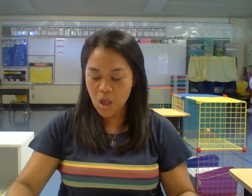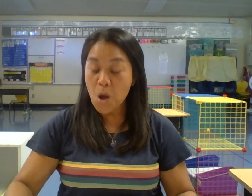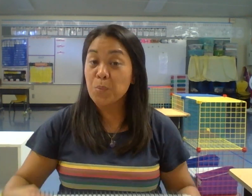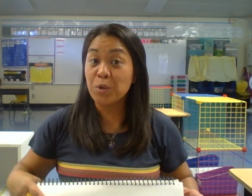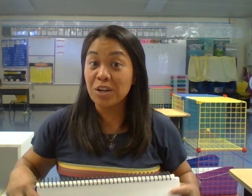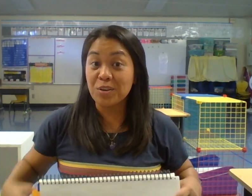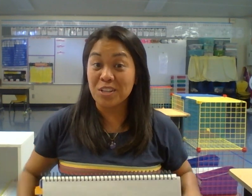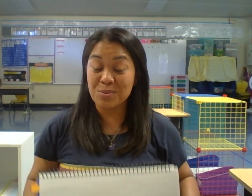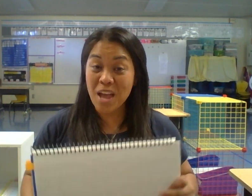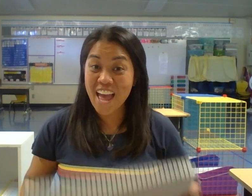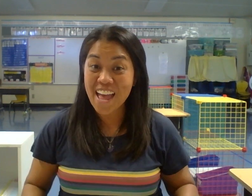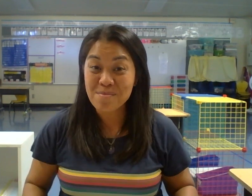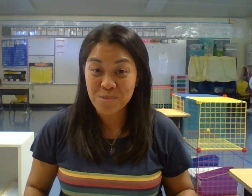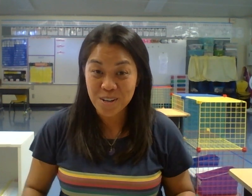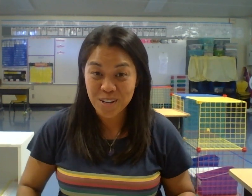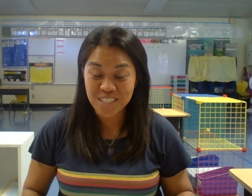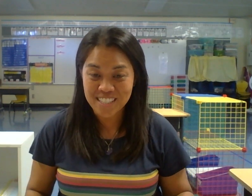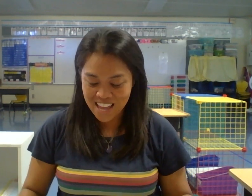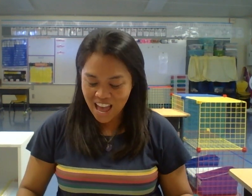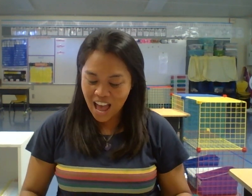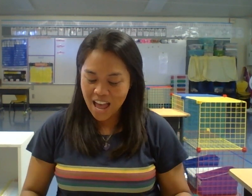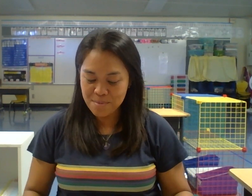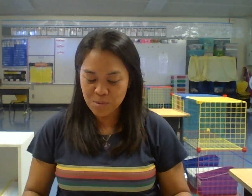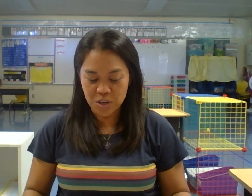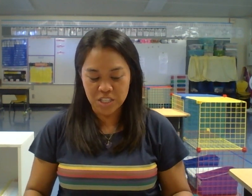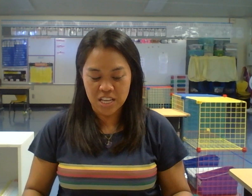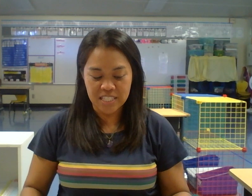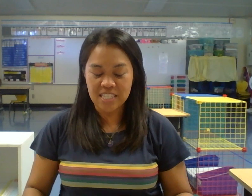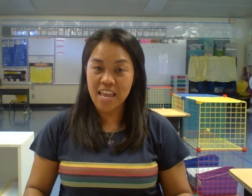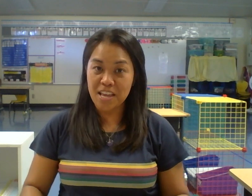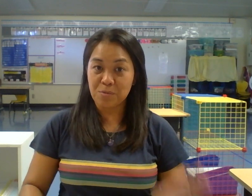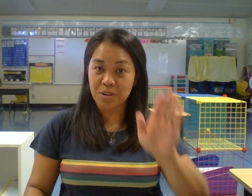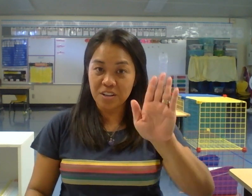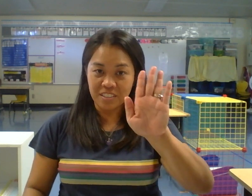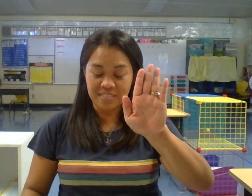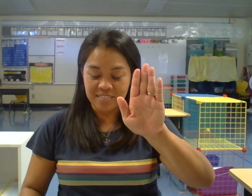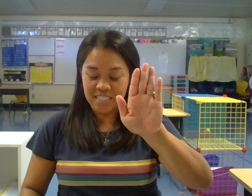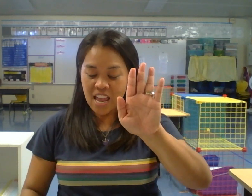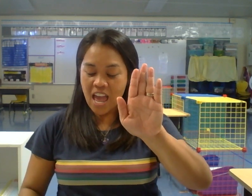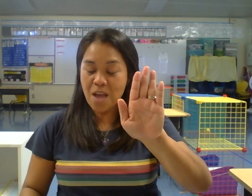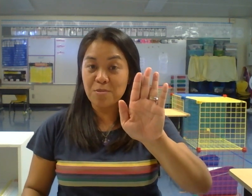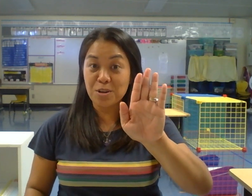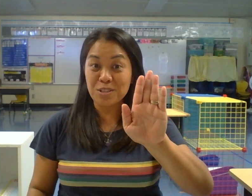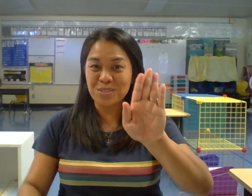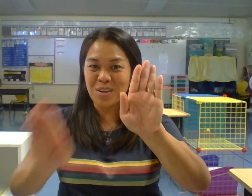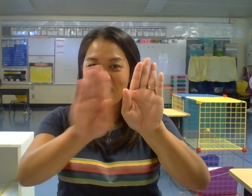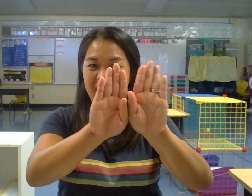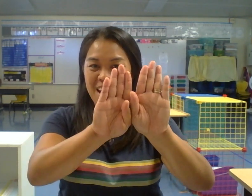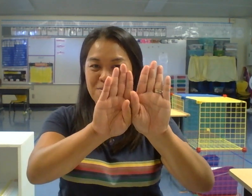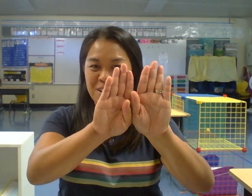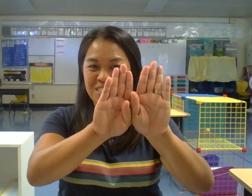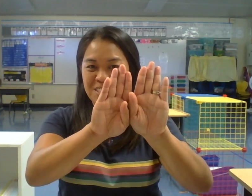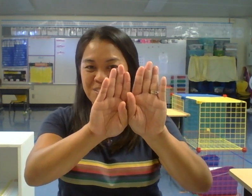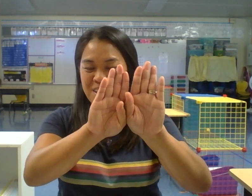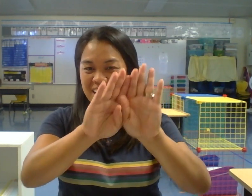We're going to add words. I'm going to say a word and we're going to add a word to it.